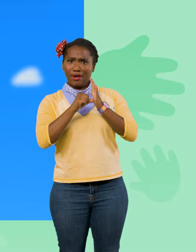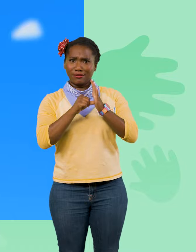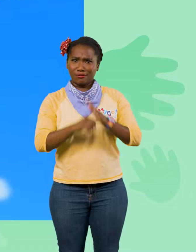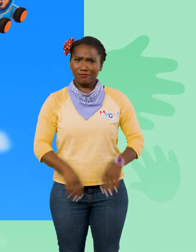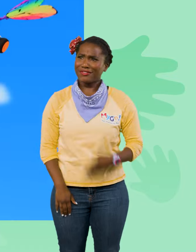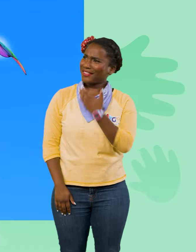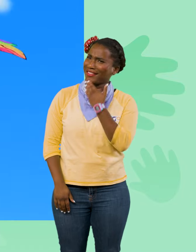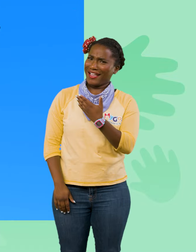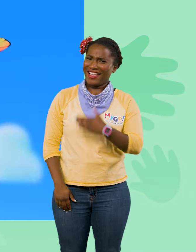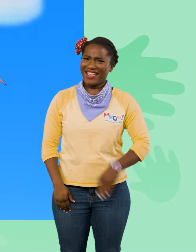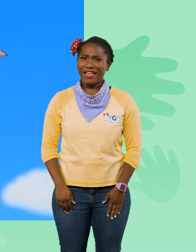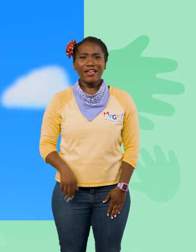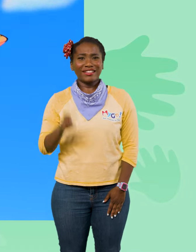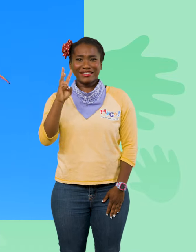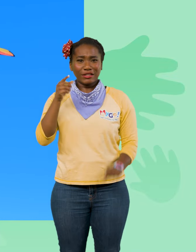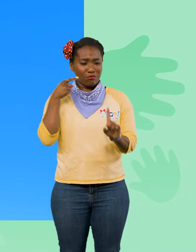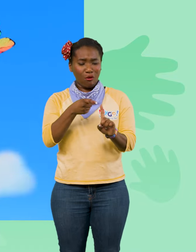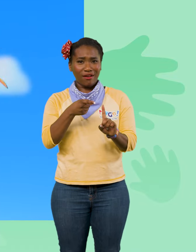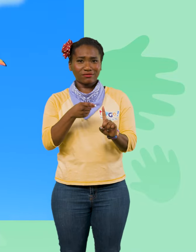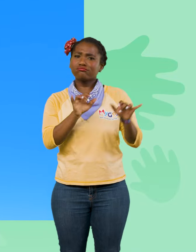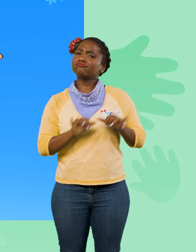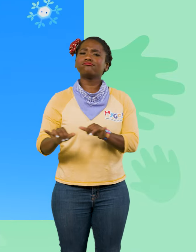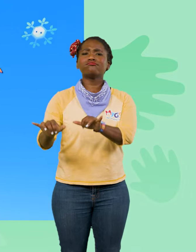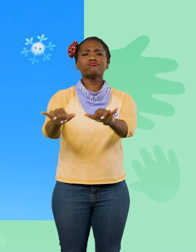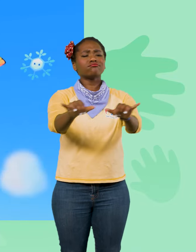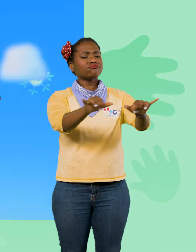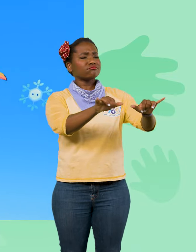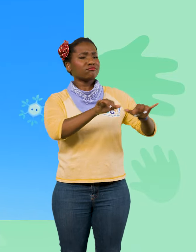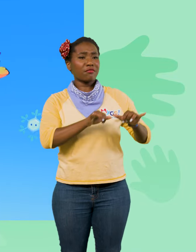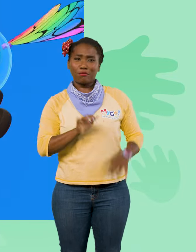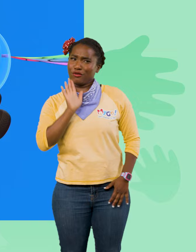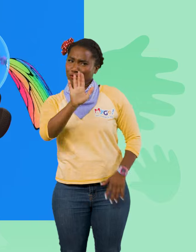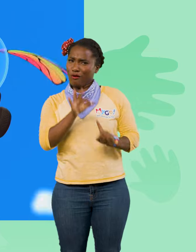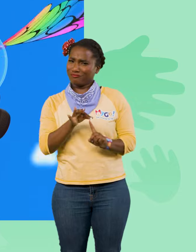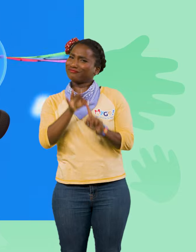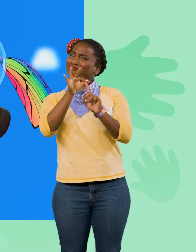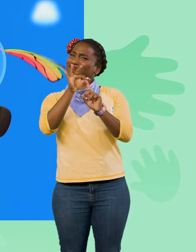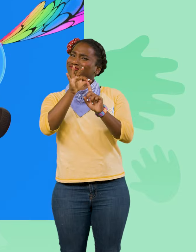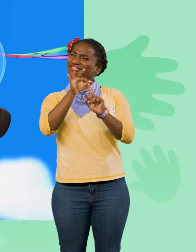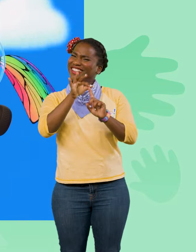Thanks. You have six points. Same as every other snowflake, but your own one-of-a-kind design.